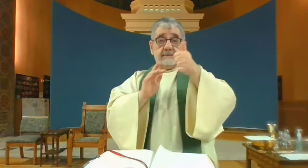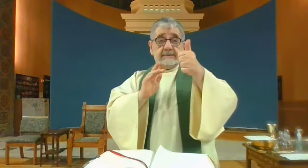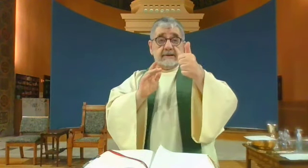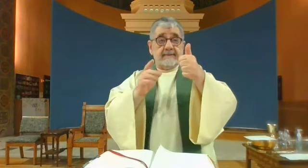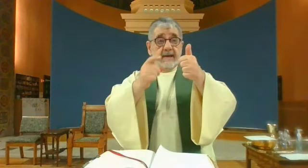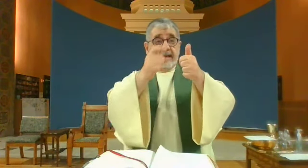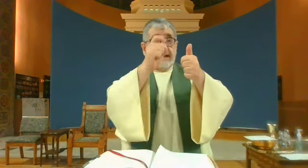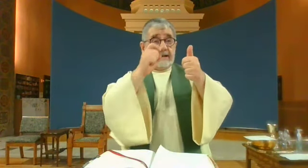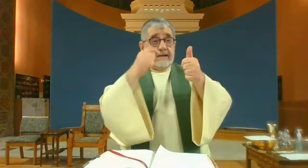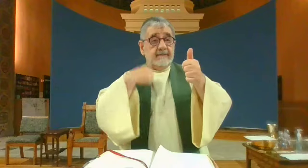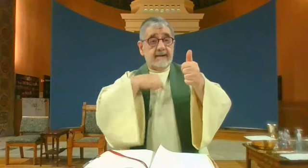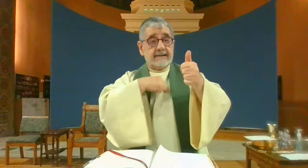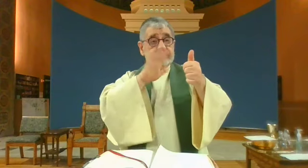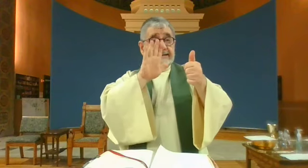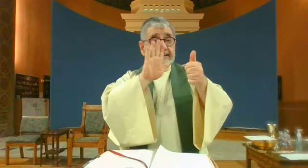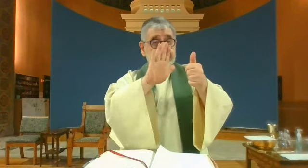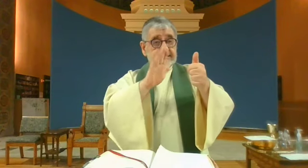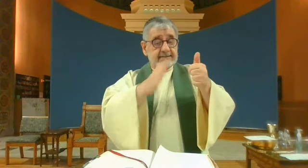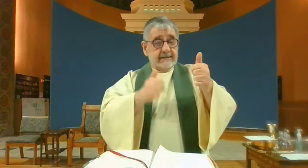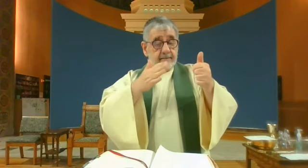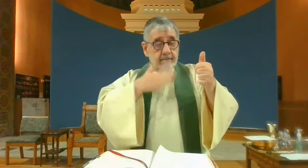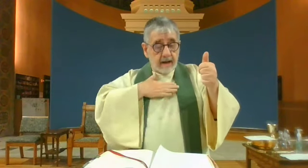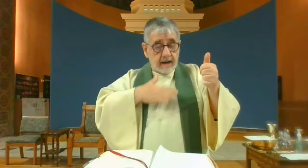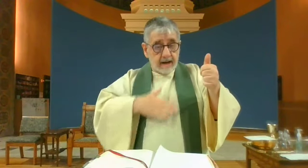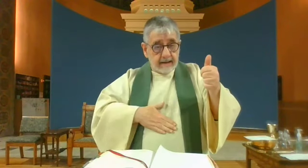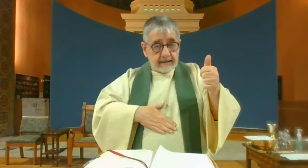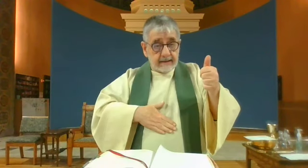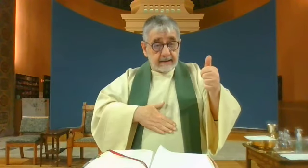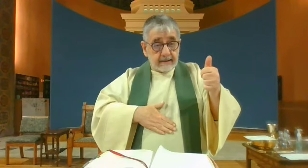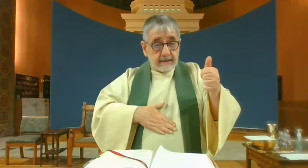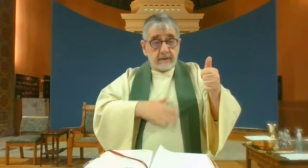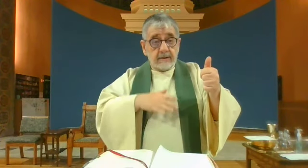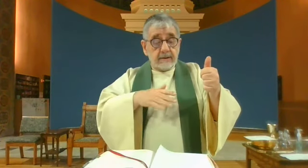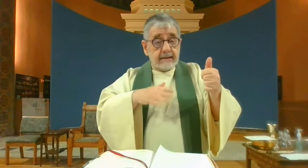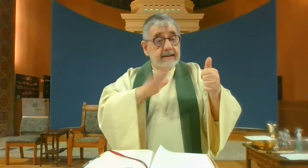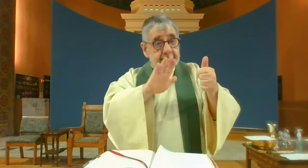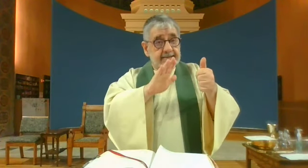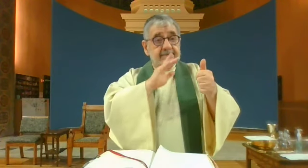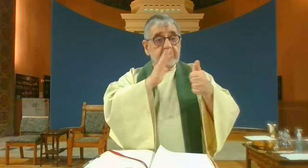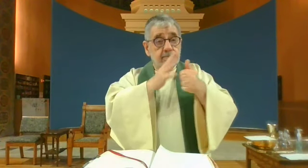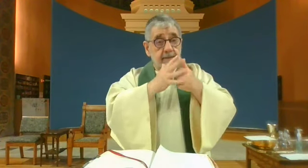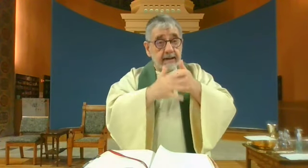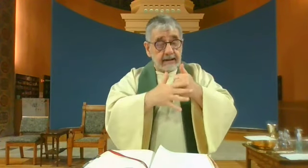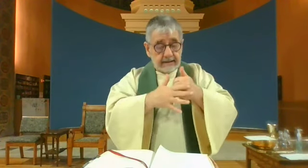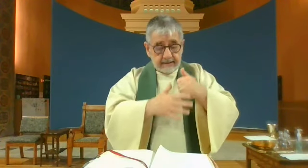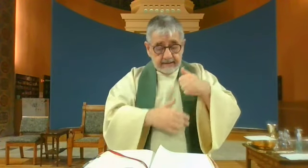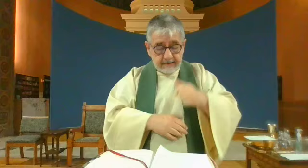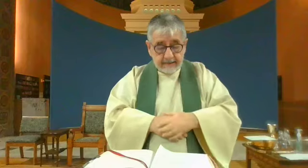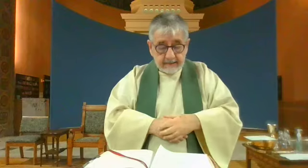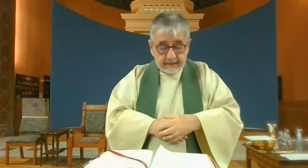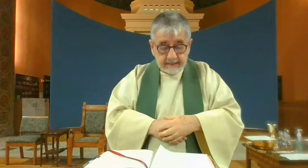So again, these are about Jesus and the gifts that he has given us. His body. His blood.